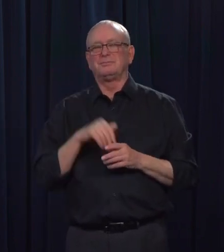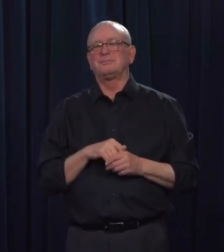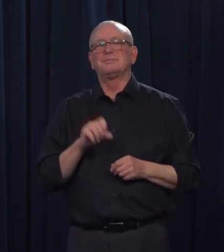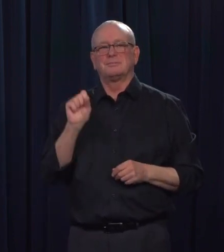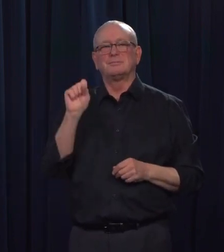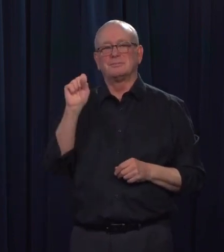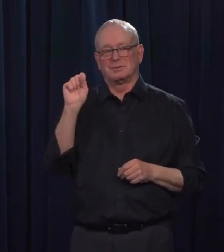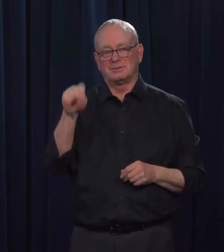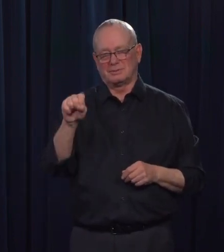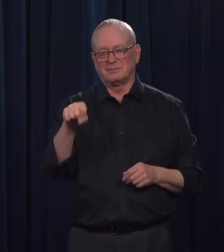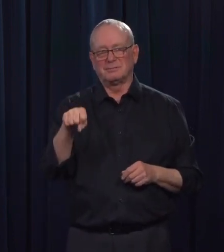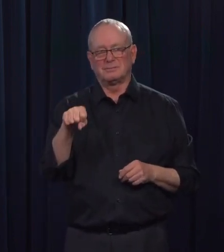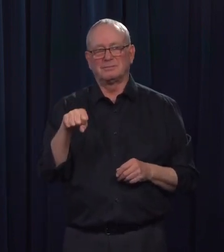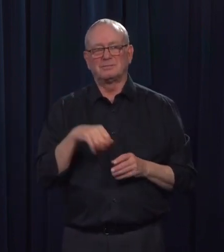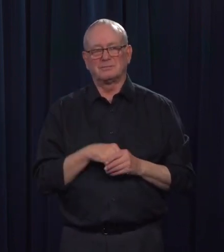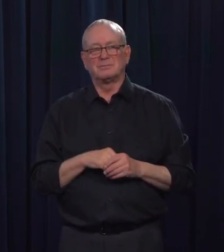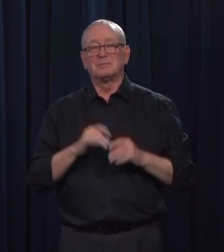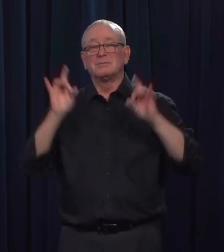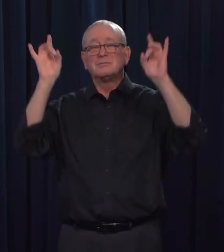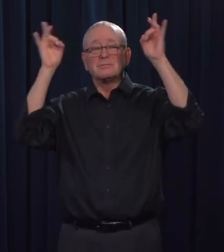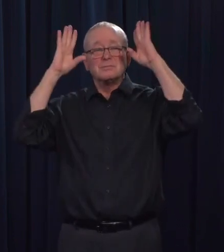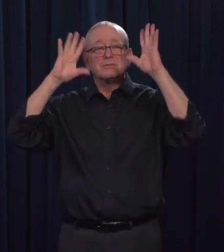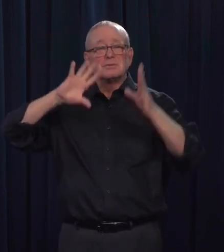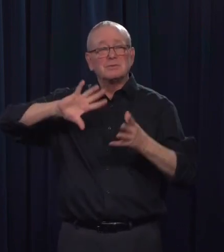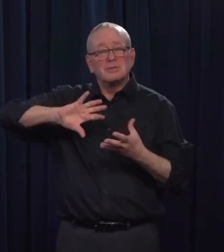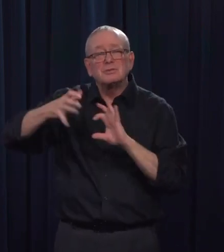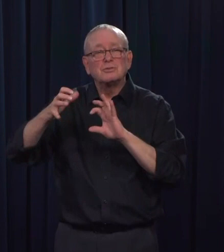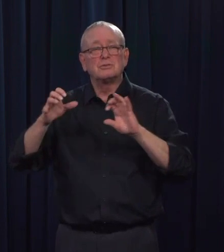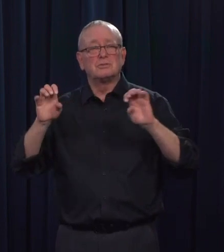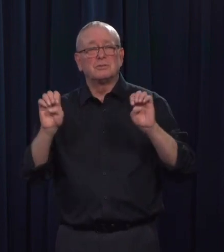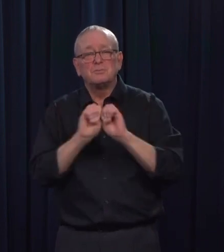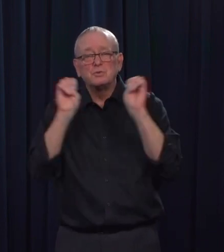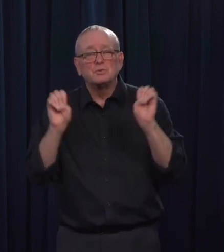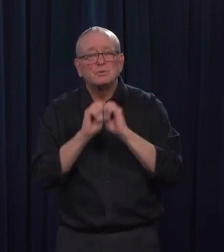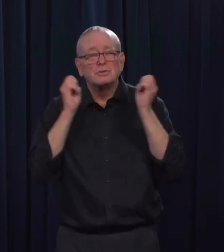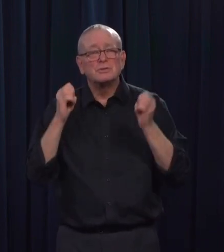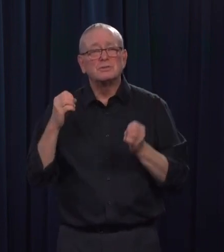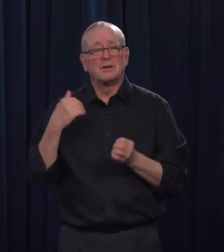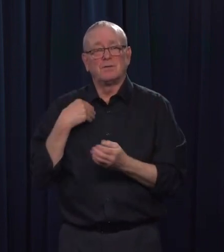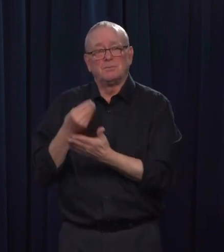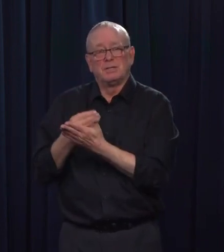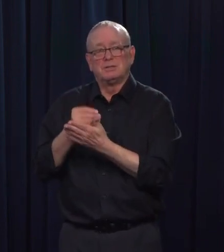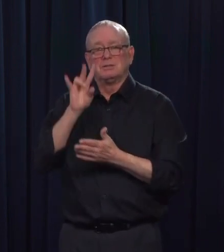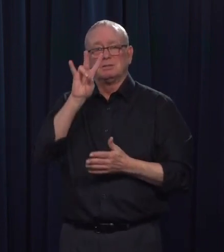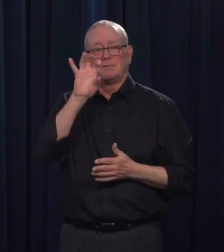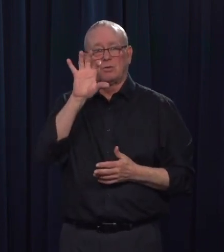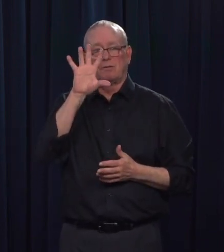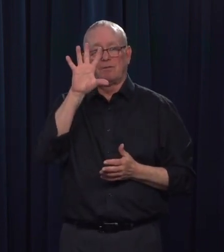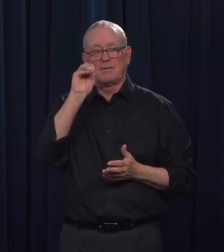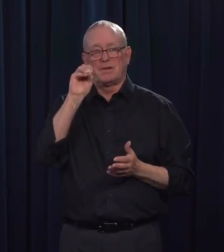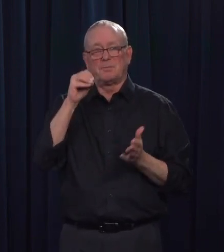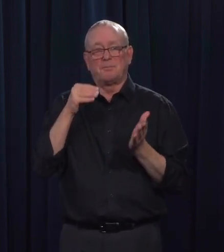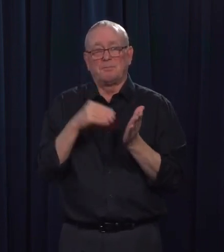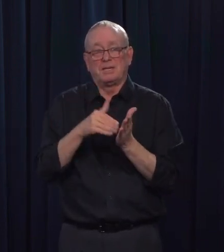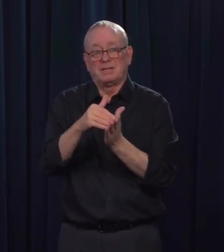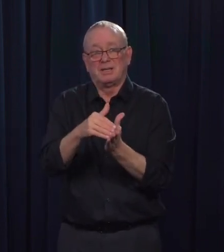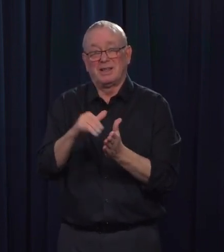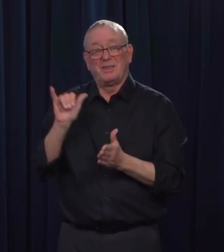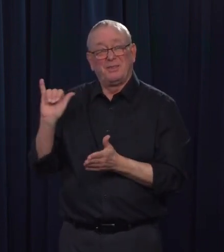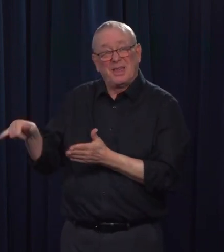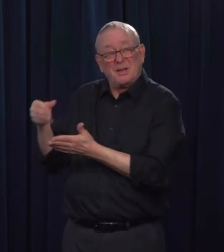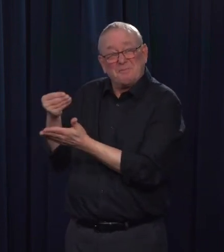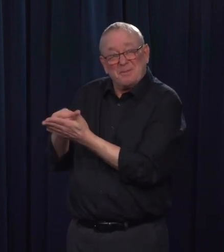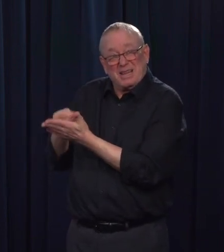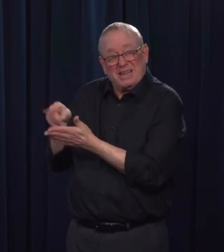Some of that money will obviously be devoted over time to deal with this crisis as we go forward. But we've got $74 million